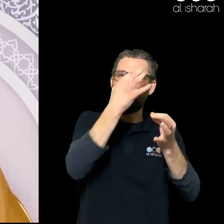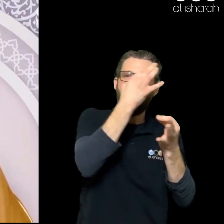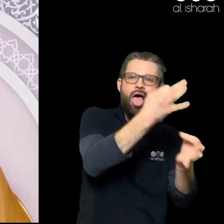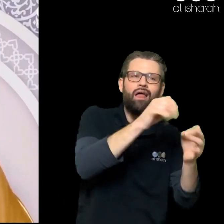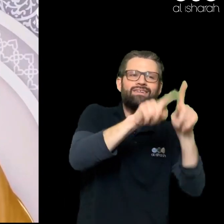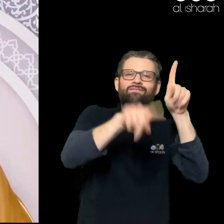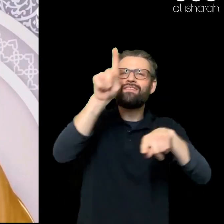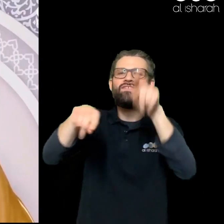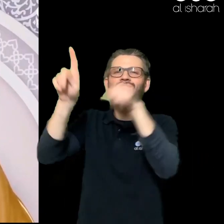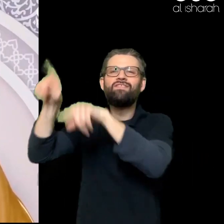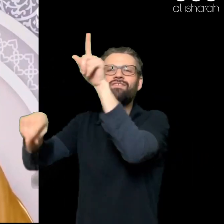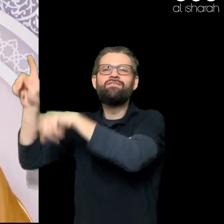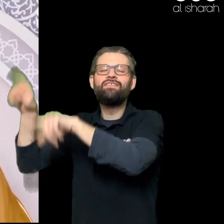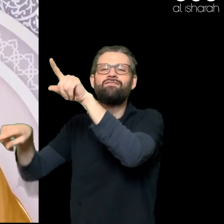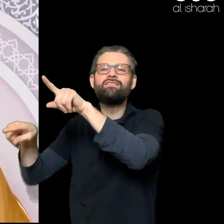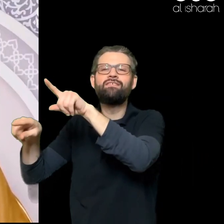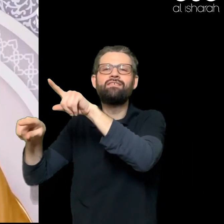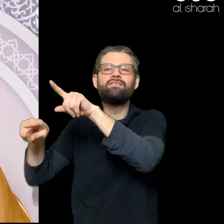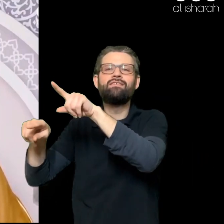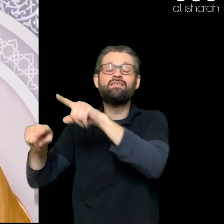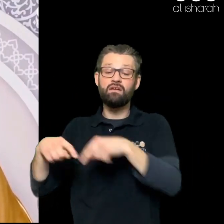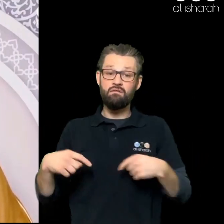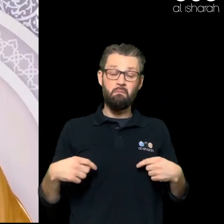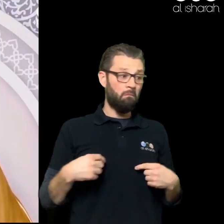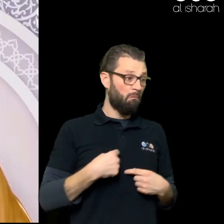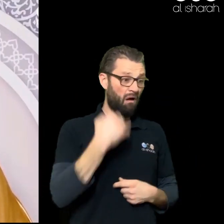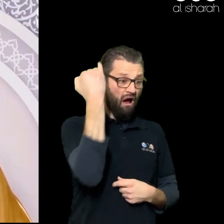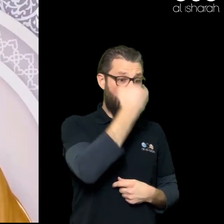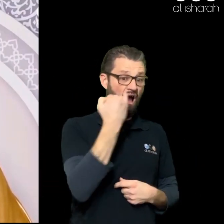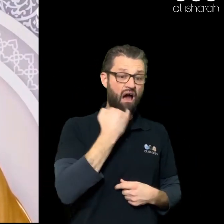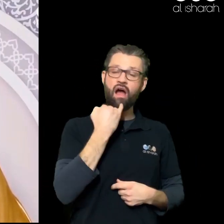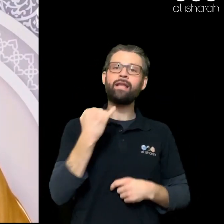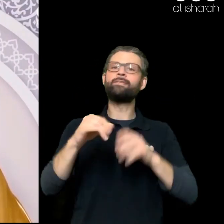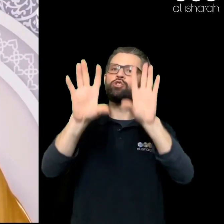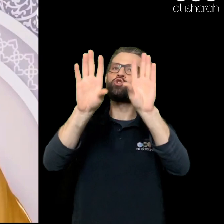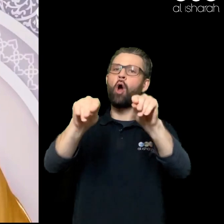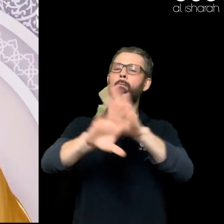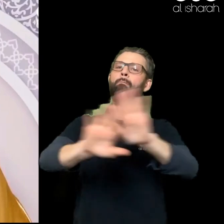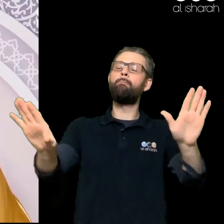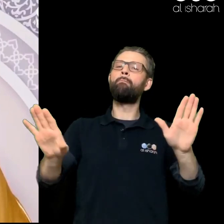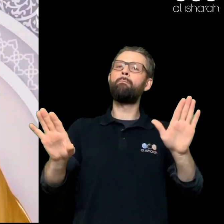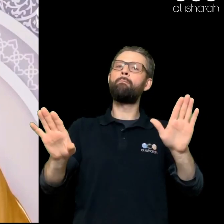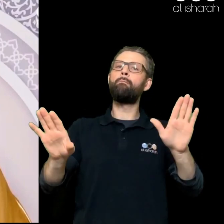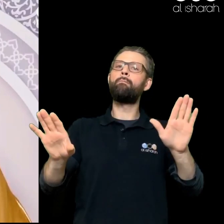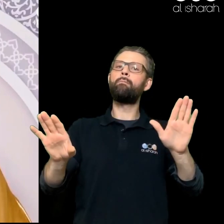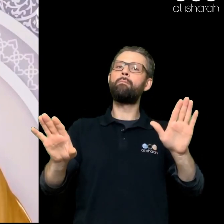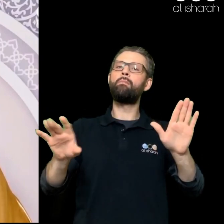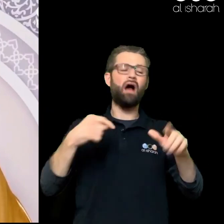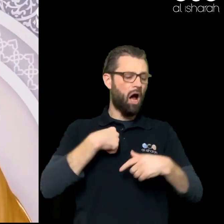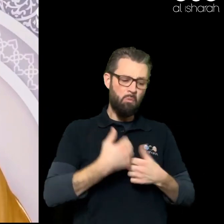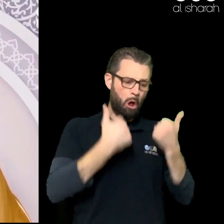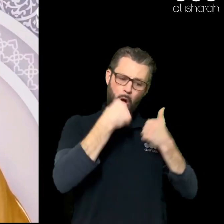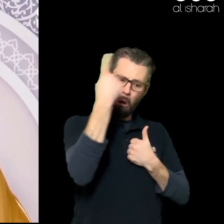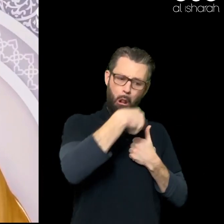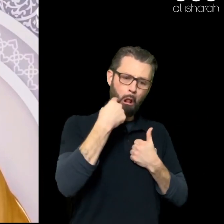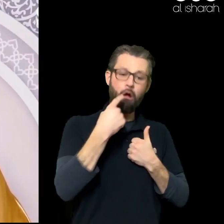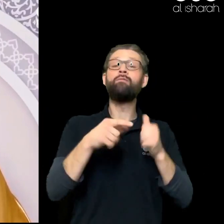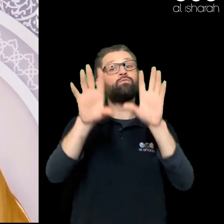They are ugly Astaghfirullah Nobody should think That they are not Good looking Astaghfirullah Someone Somewhere Somehow